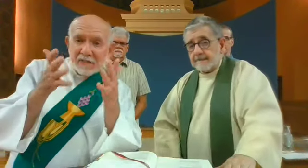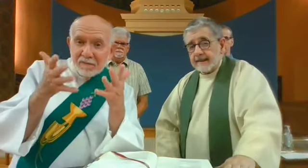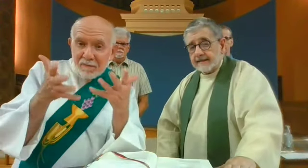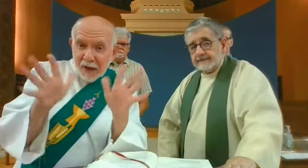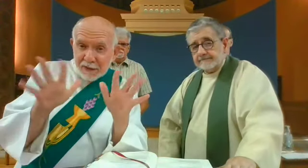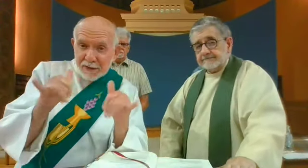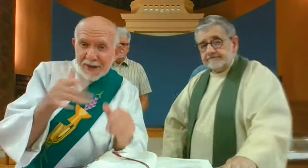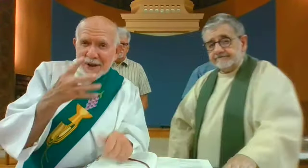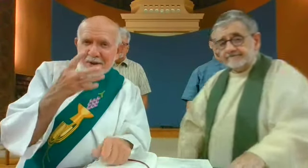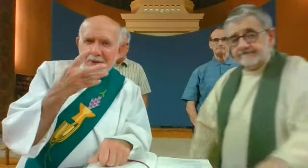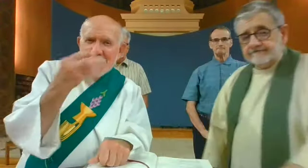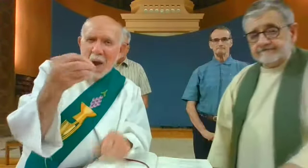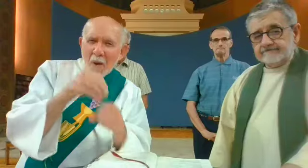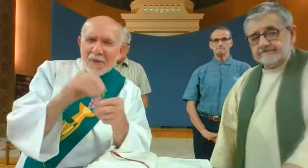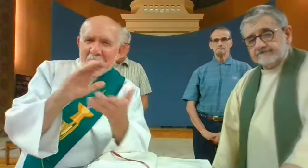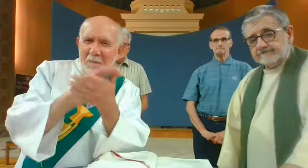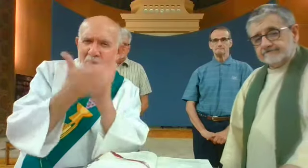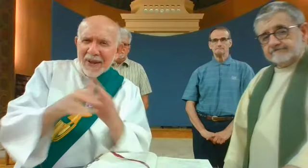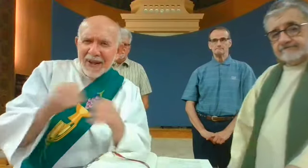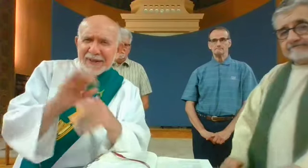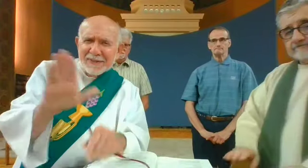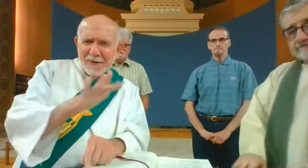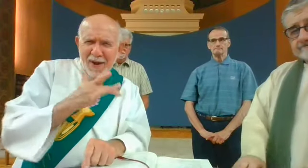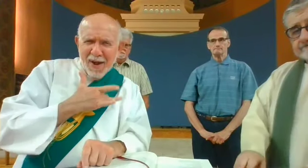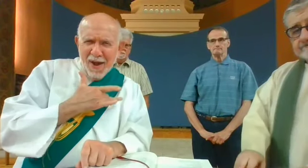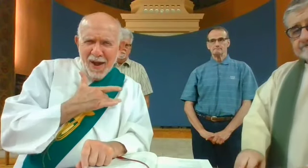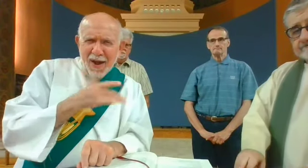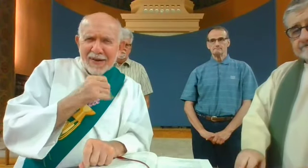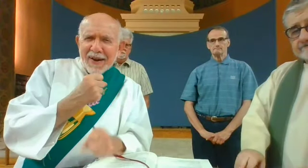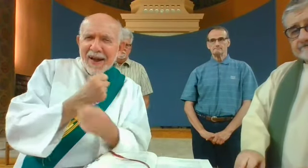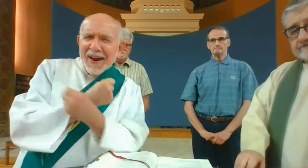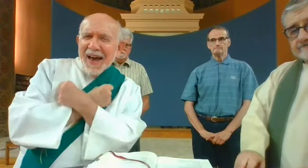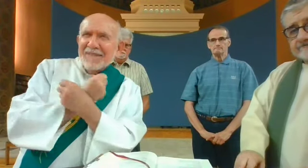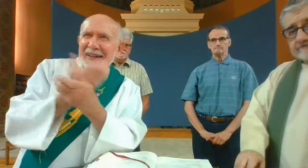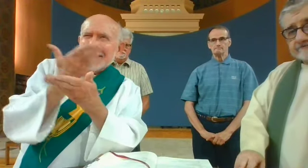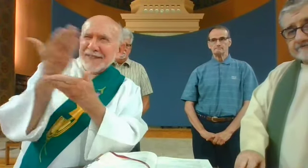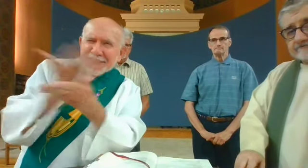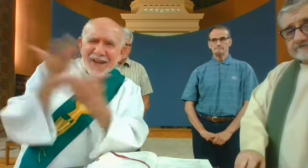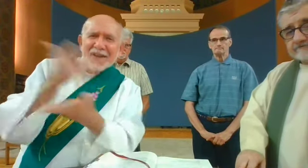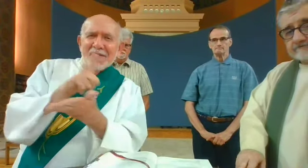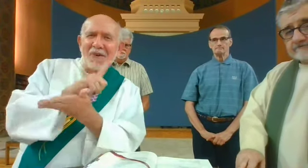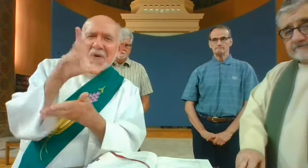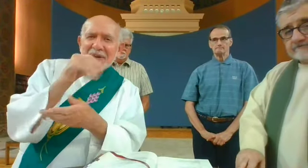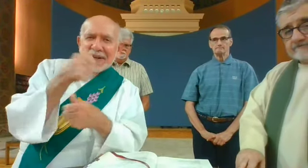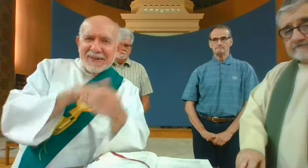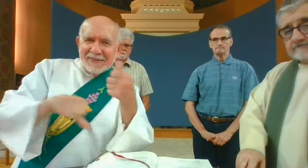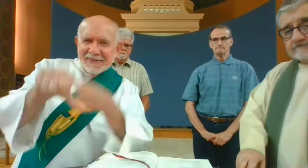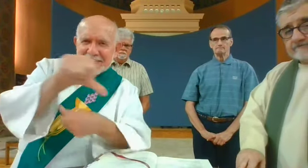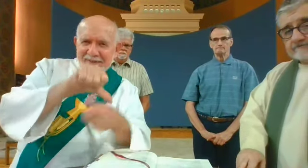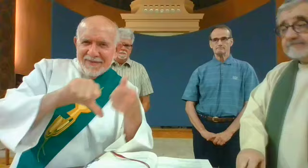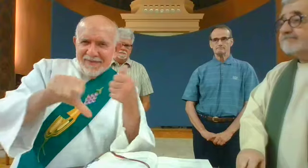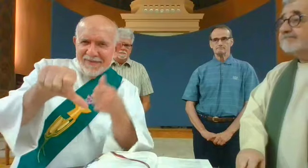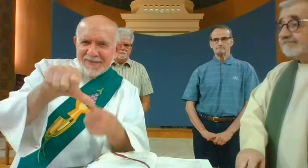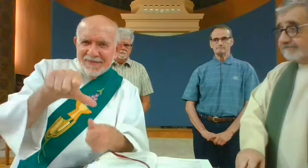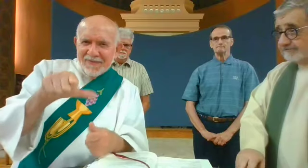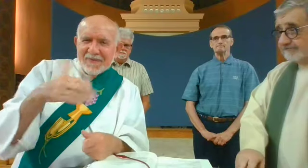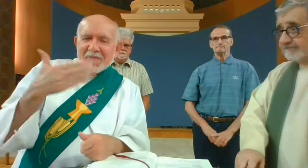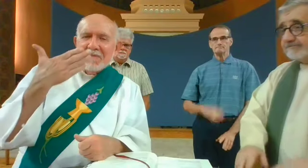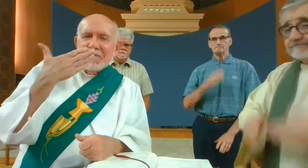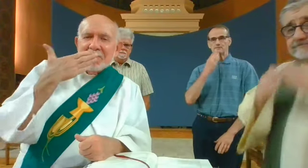Our Mass has ended. Go now with peace in your heart, with love and service to the Lord